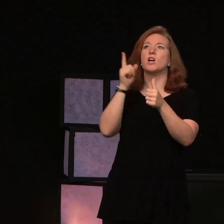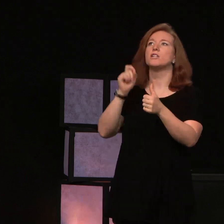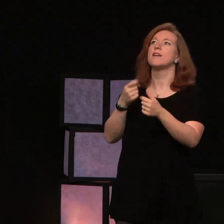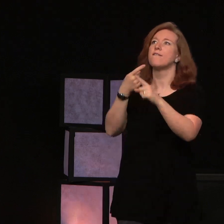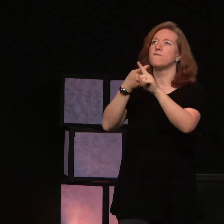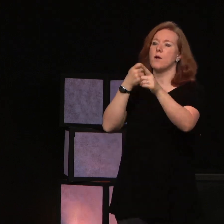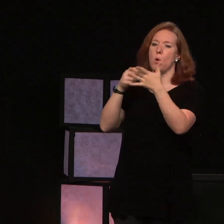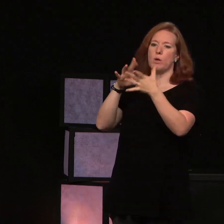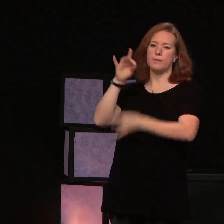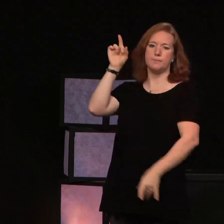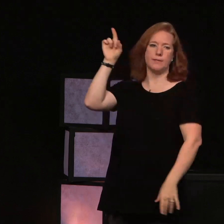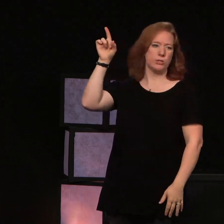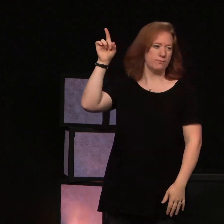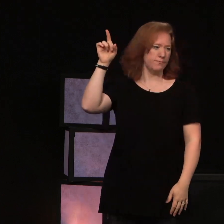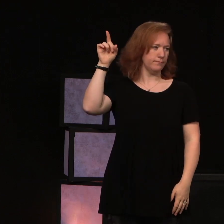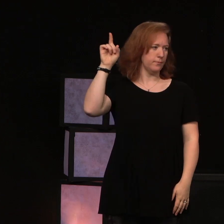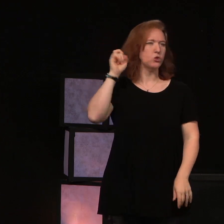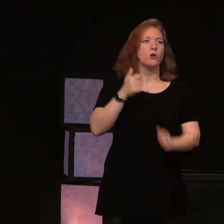Spirit.